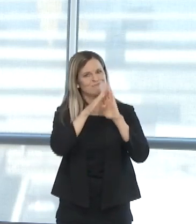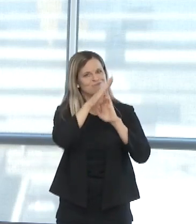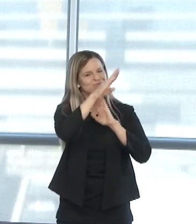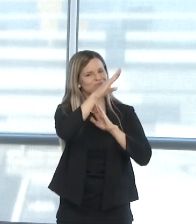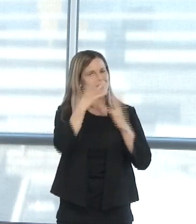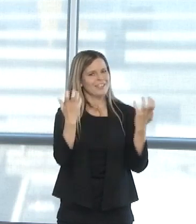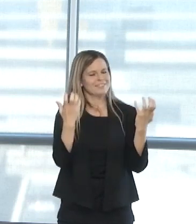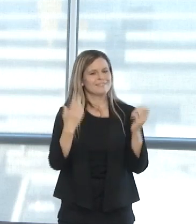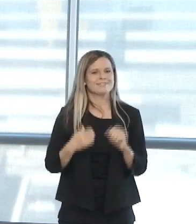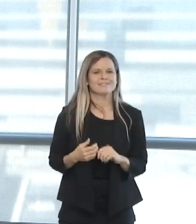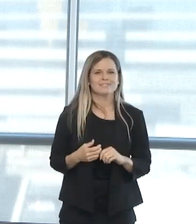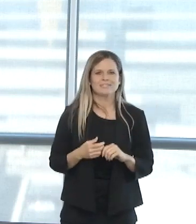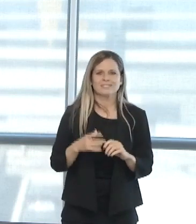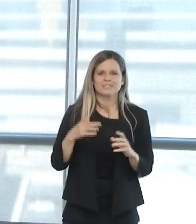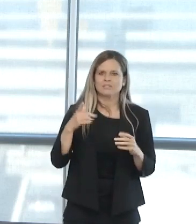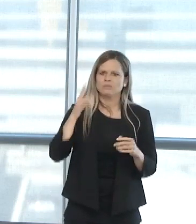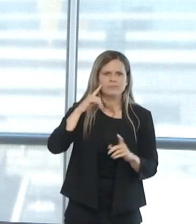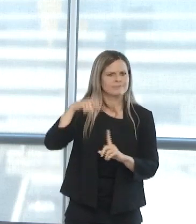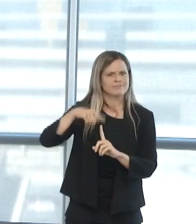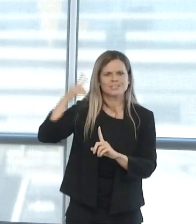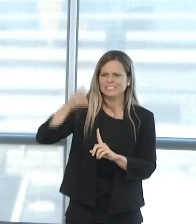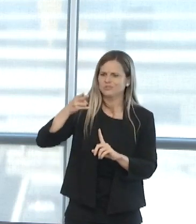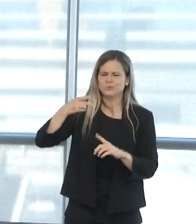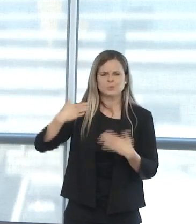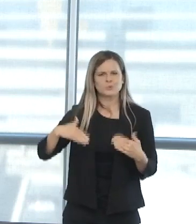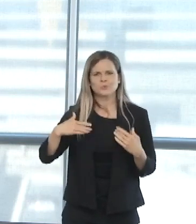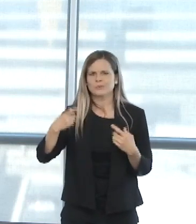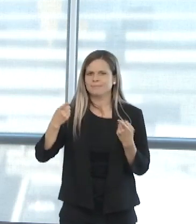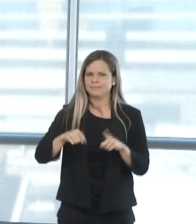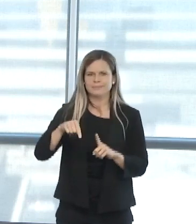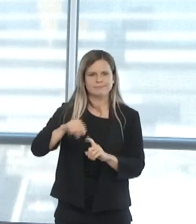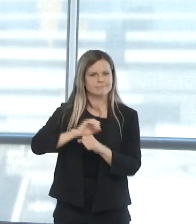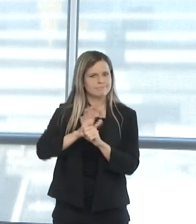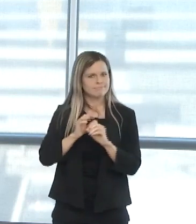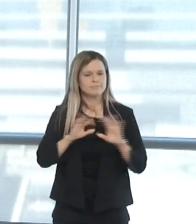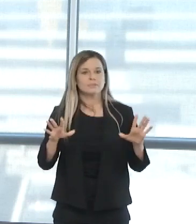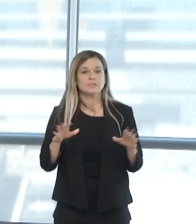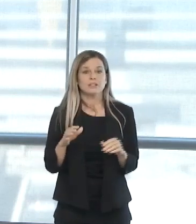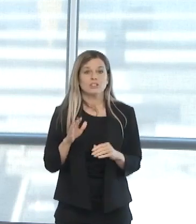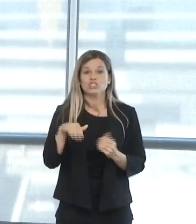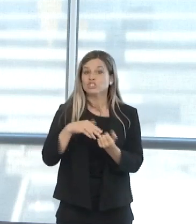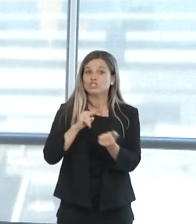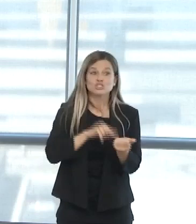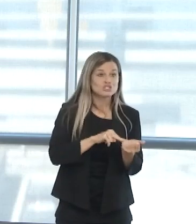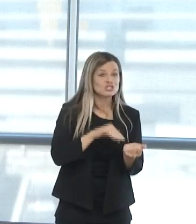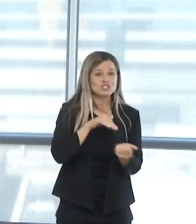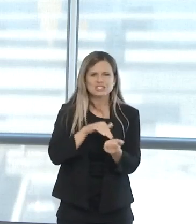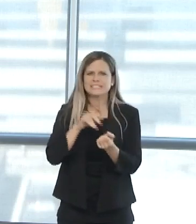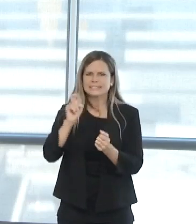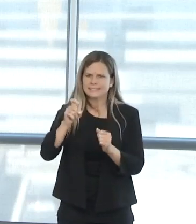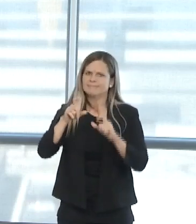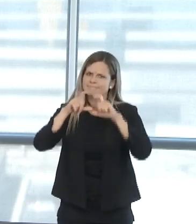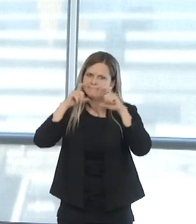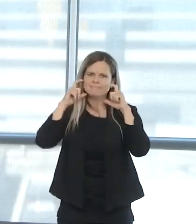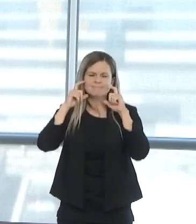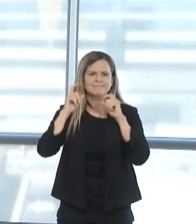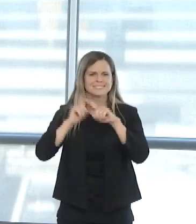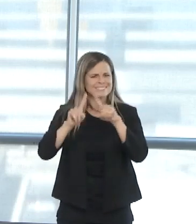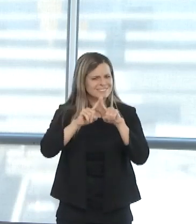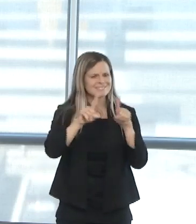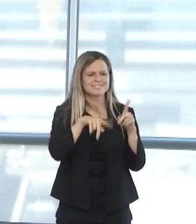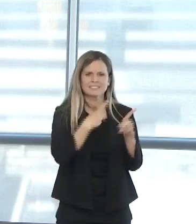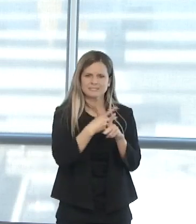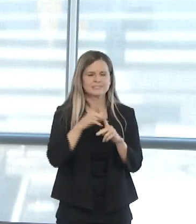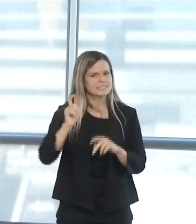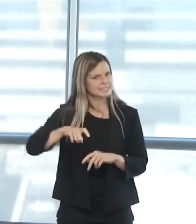unprecedented challenge. All health care workers and patients need these different types of masks. We are in this together